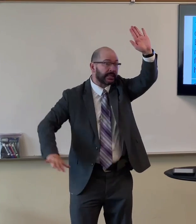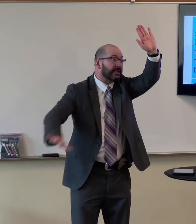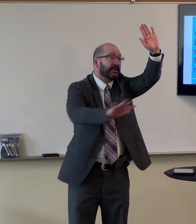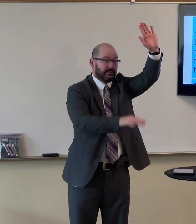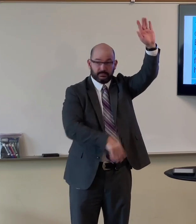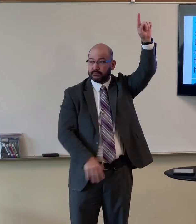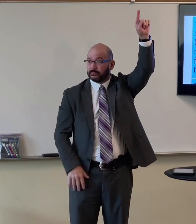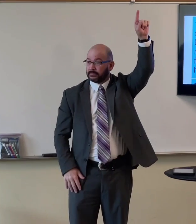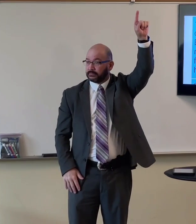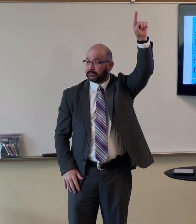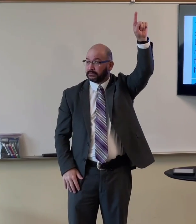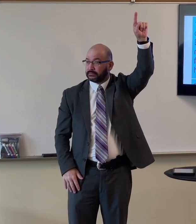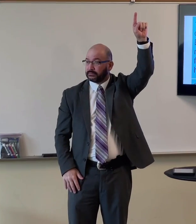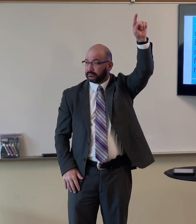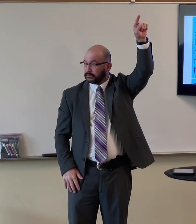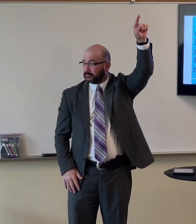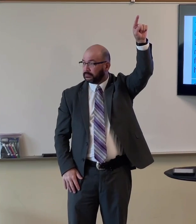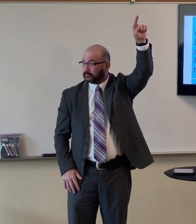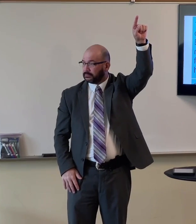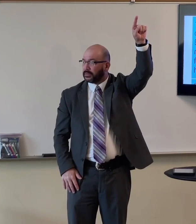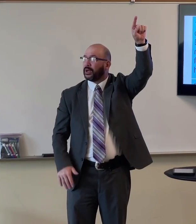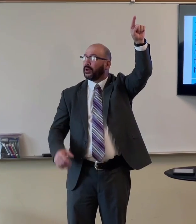He's, it's God's kingdom. Right?